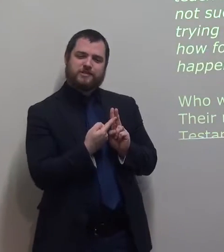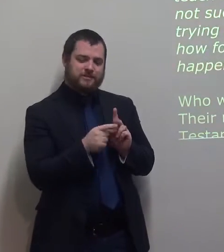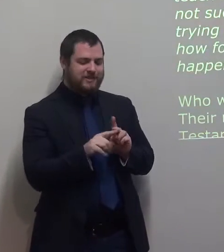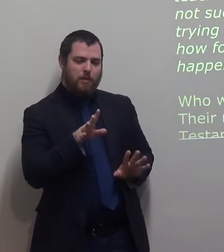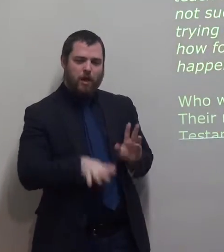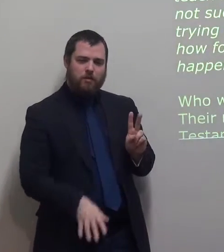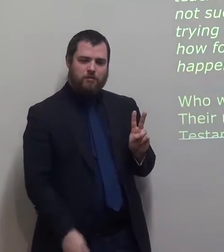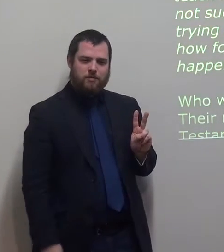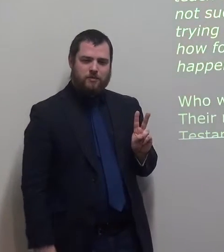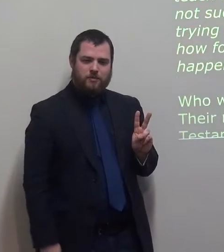End of words.